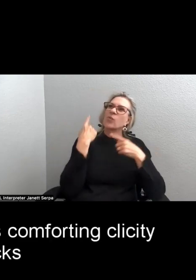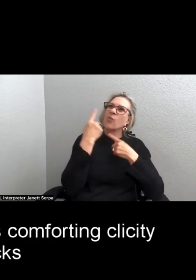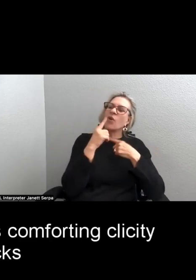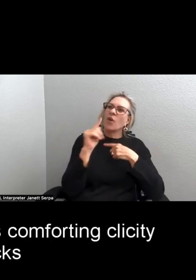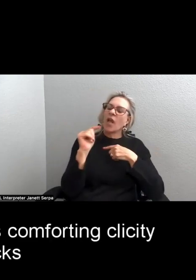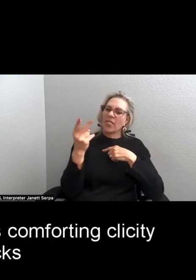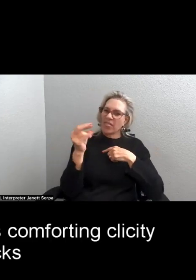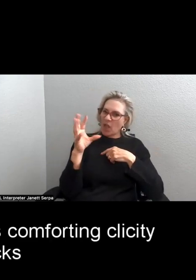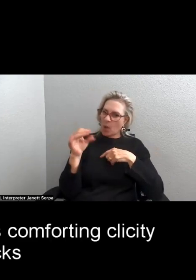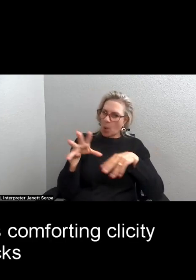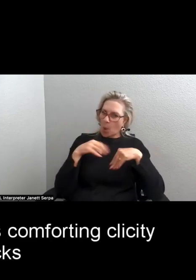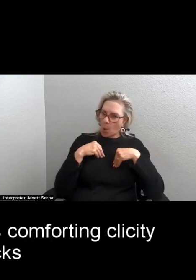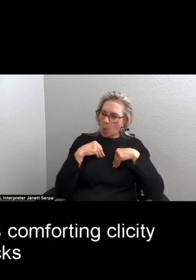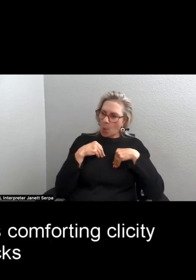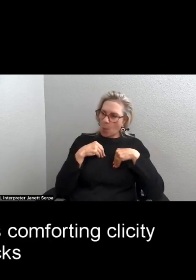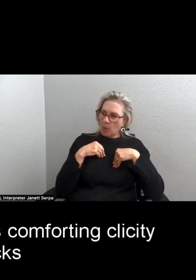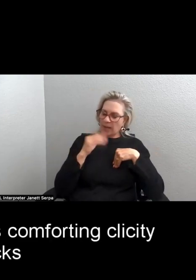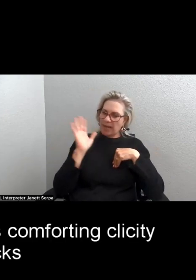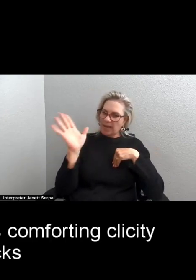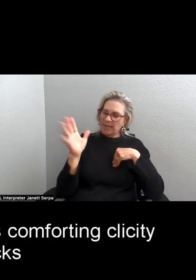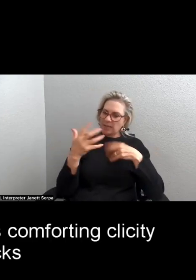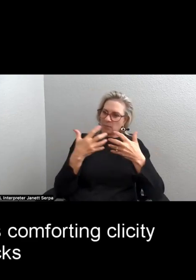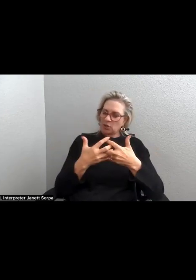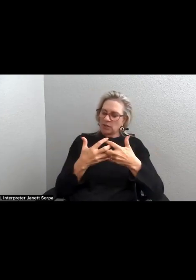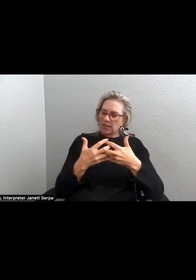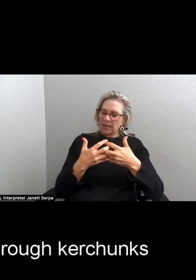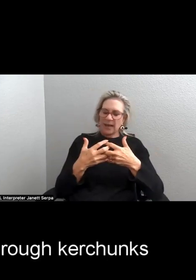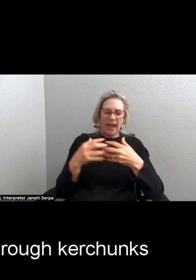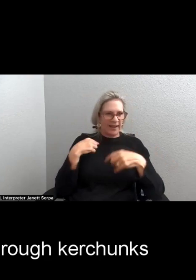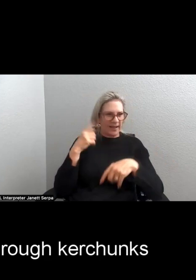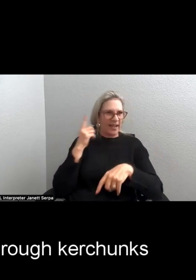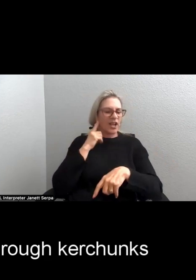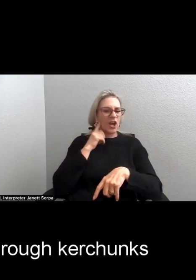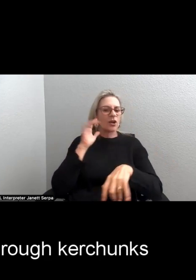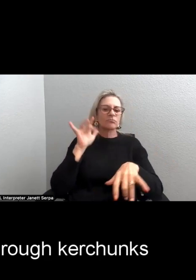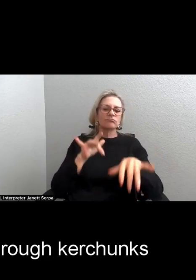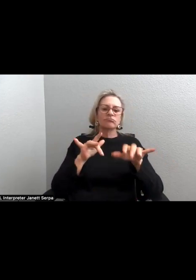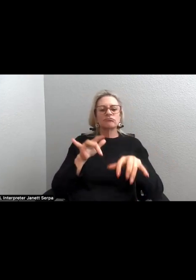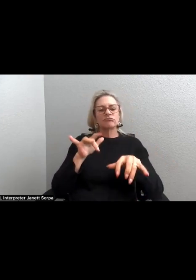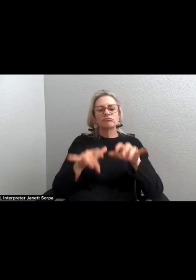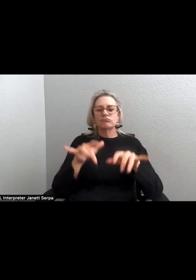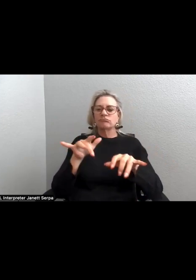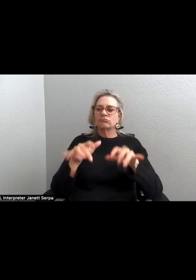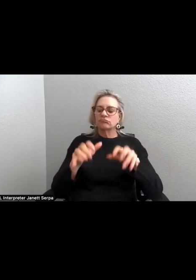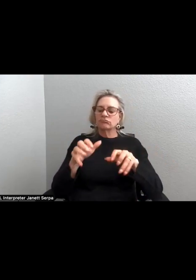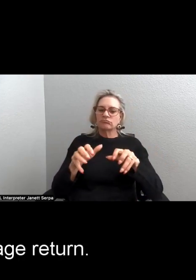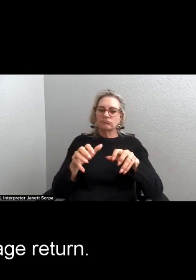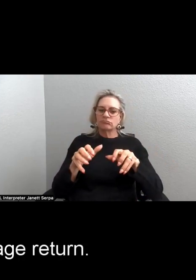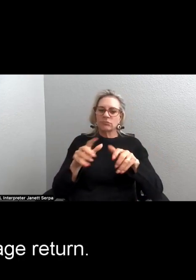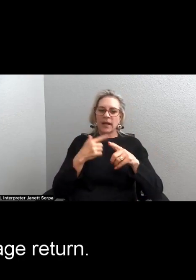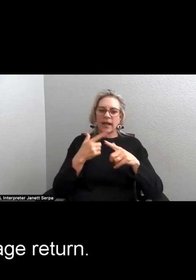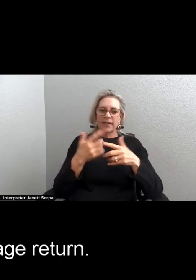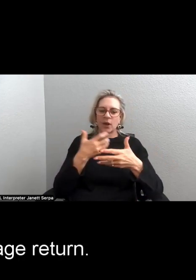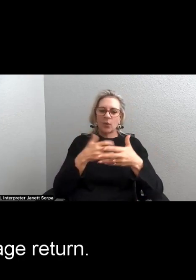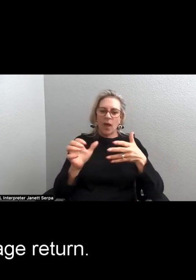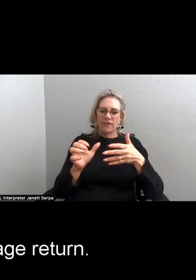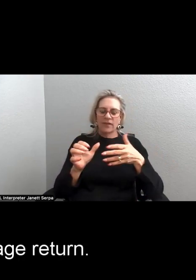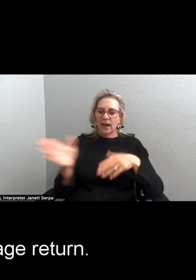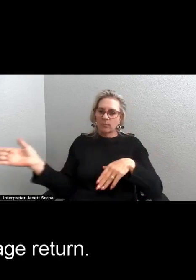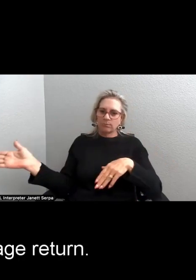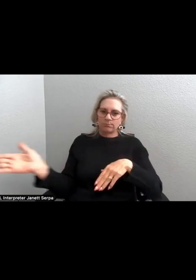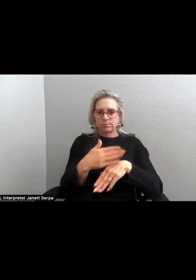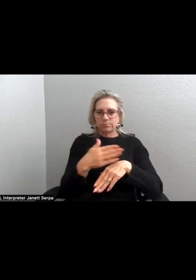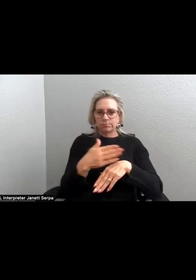His machine makes comforting clickety-clacks interrupted by the rough of the carriage